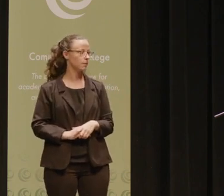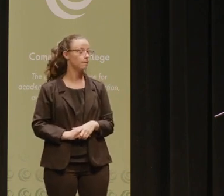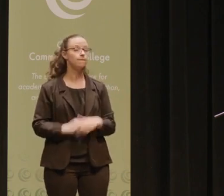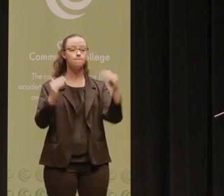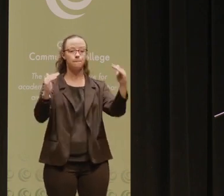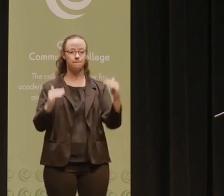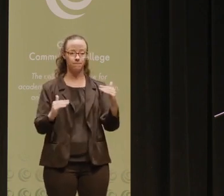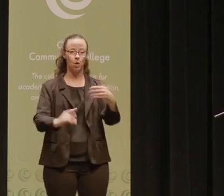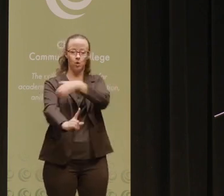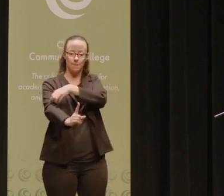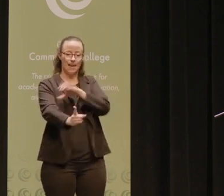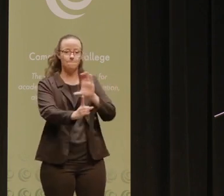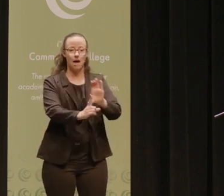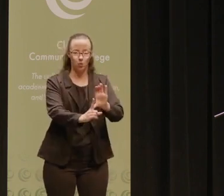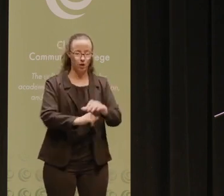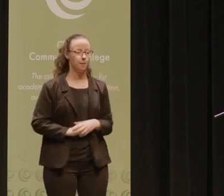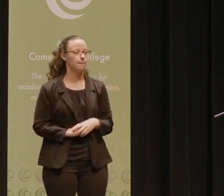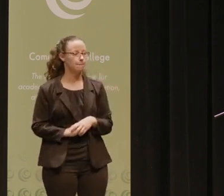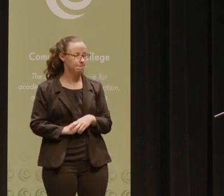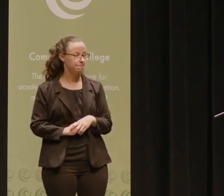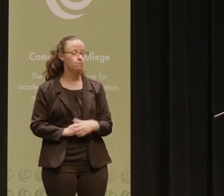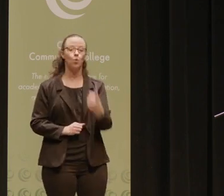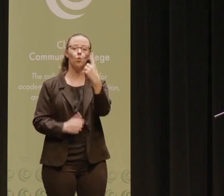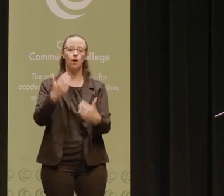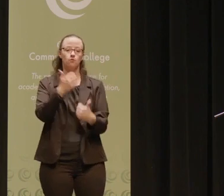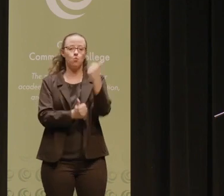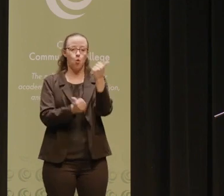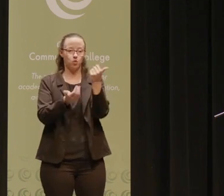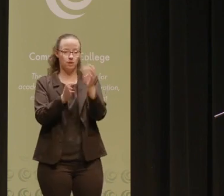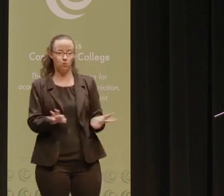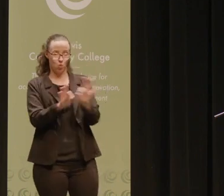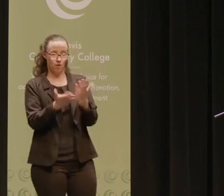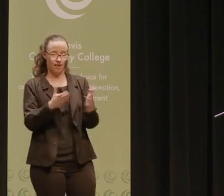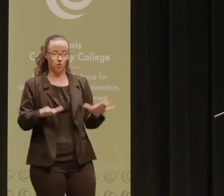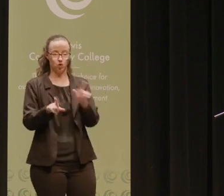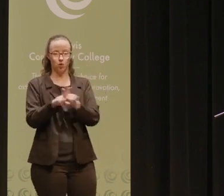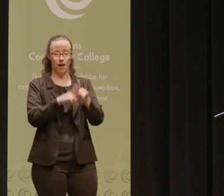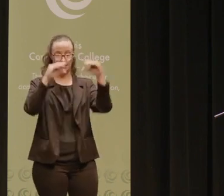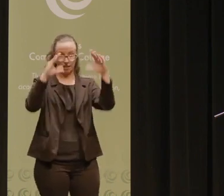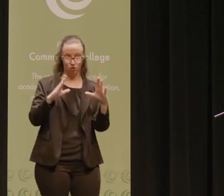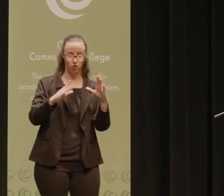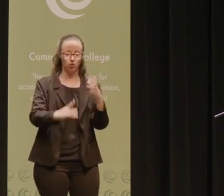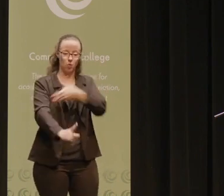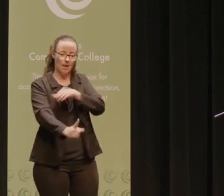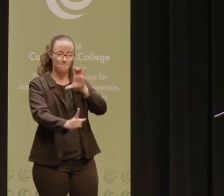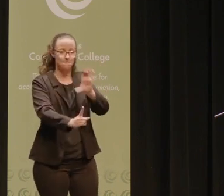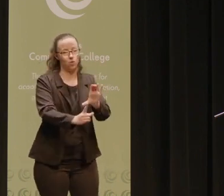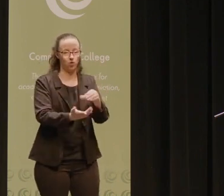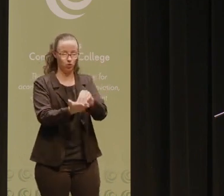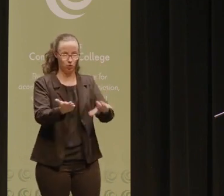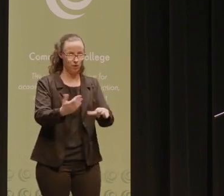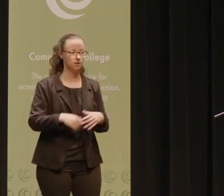Next, let's be empowering. One of the most important things we can do as educators is to empower students.